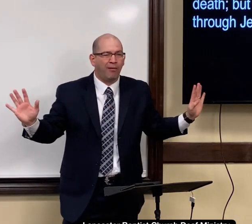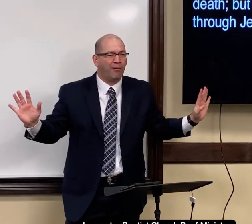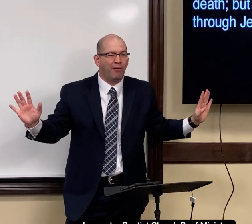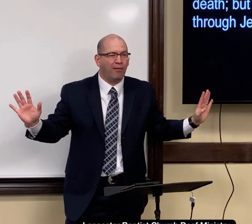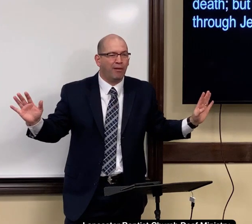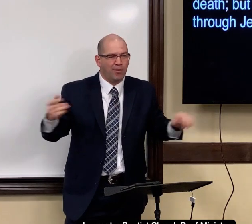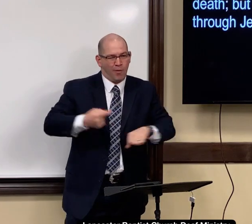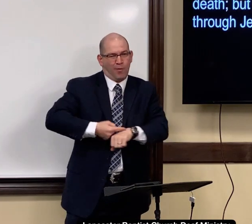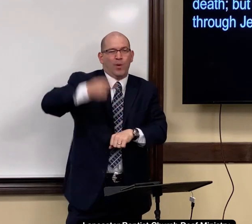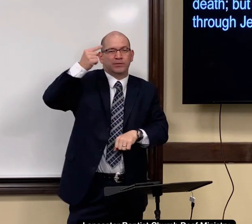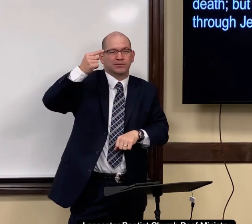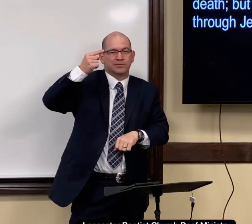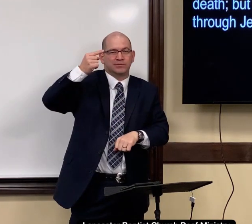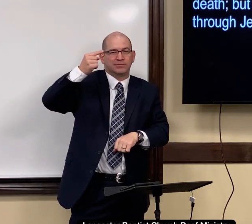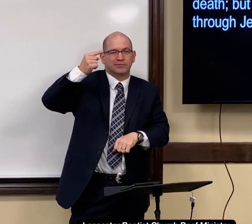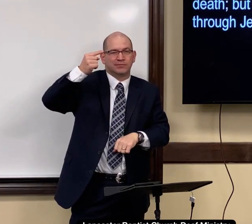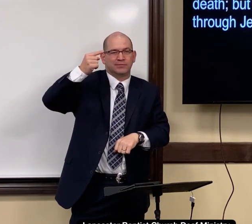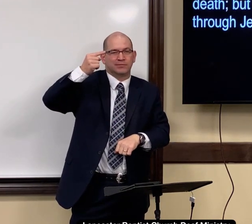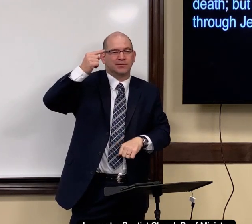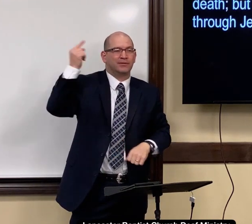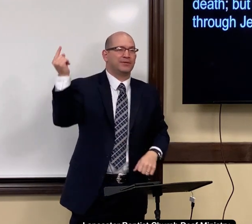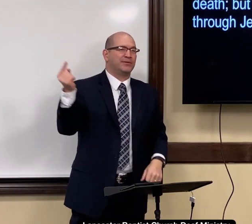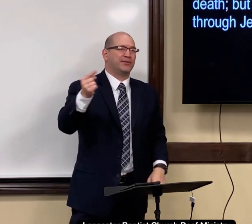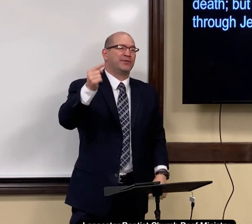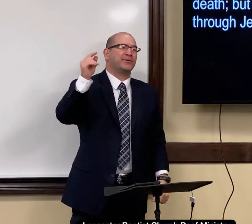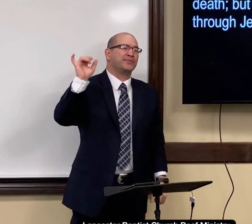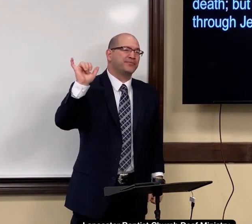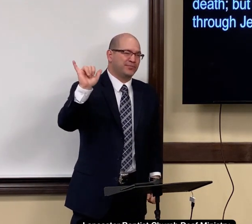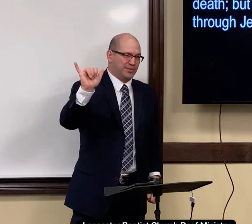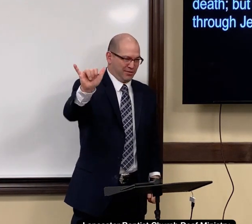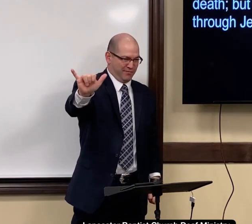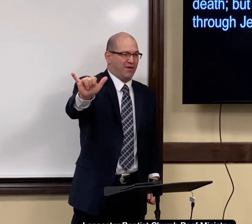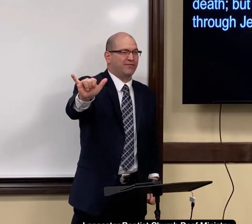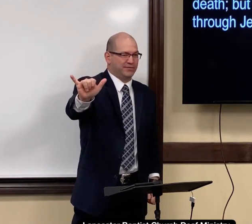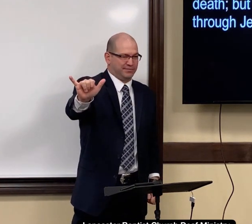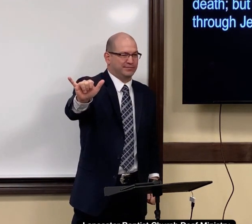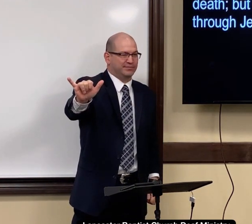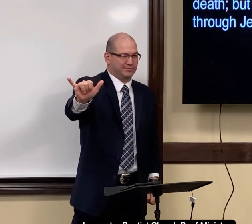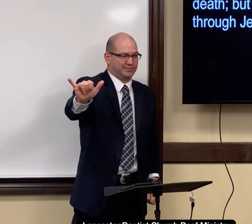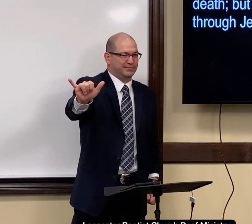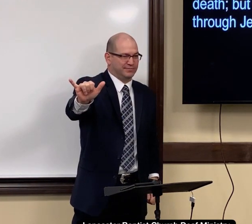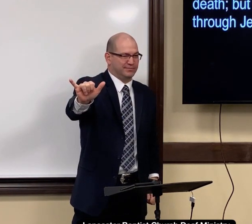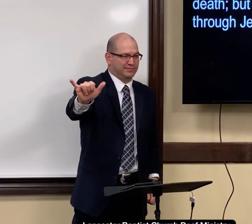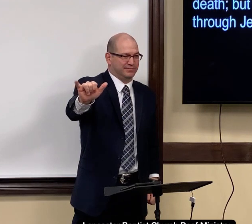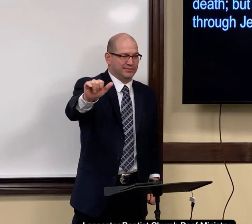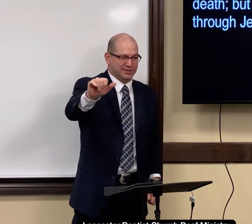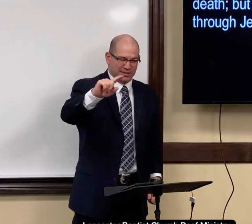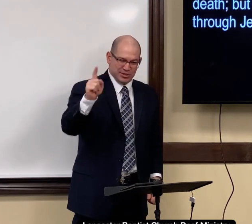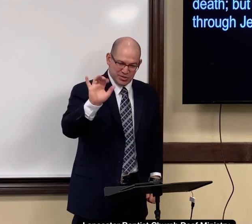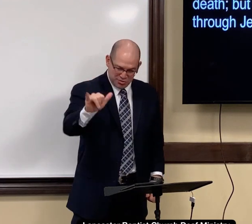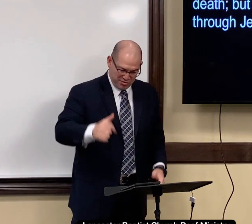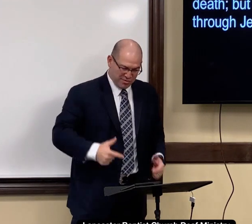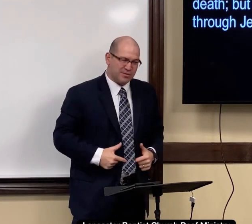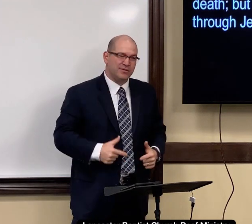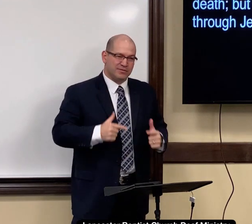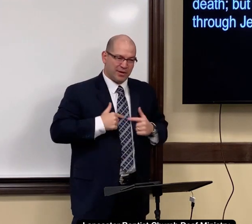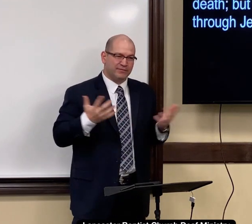one time and it lasts forever forever that's